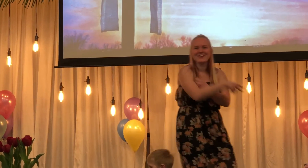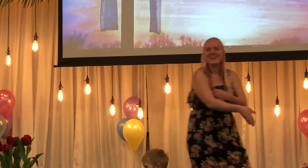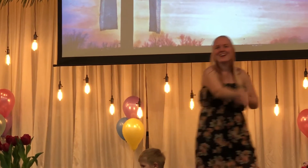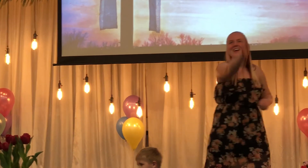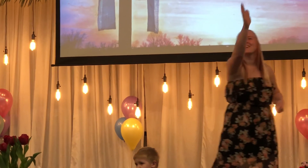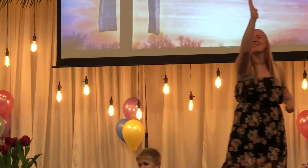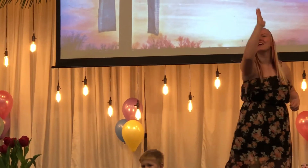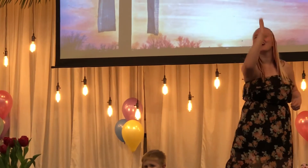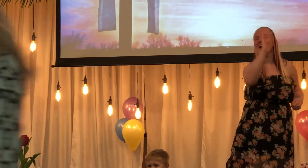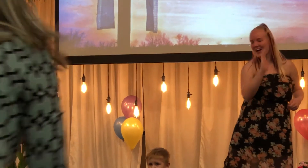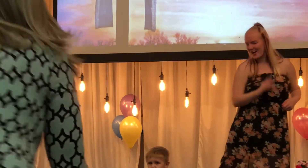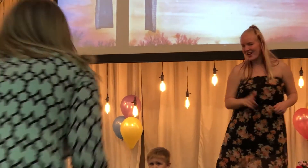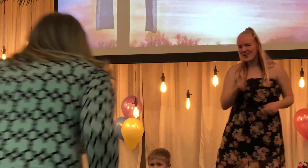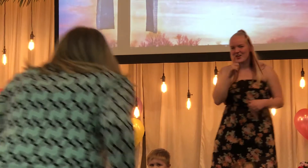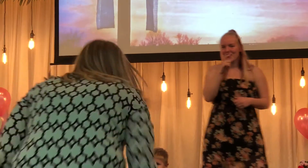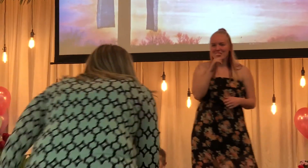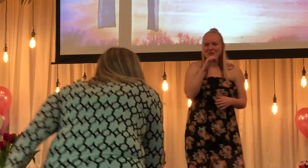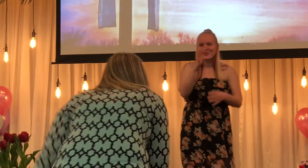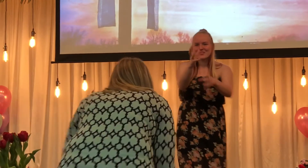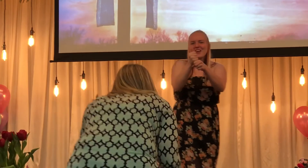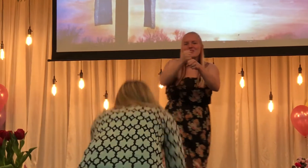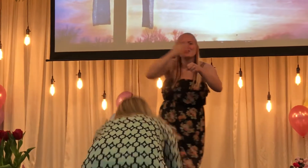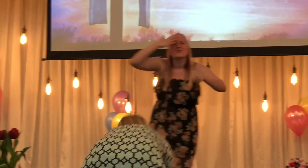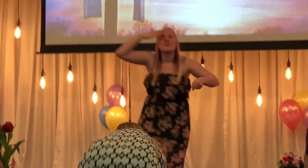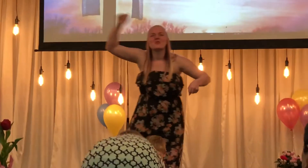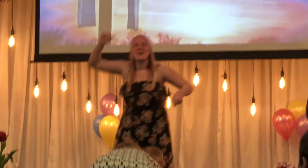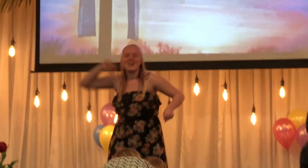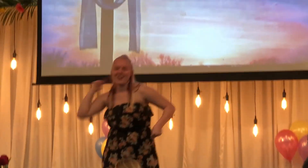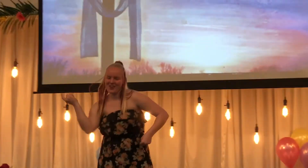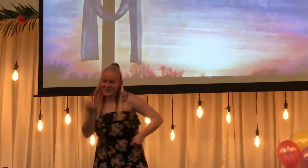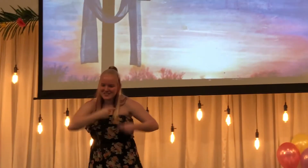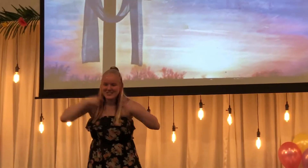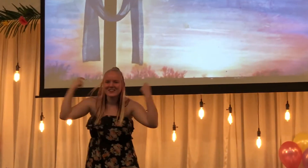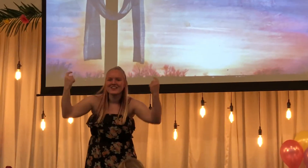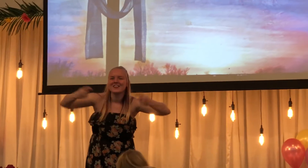Who takes away our sin